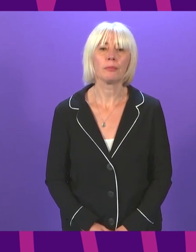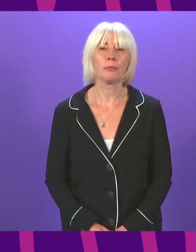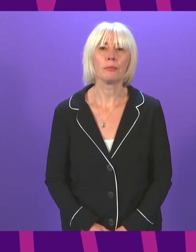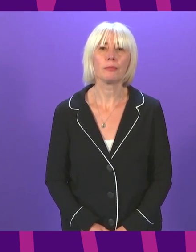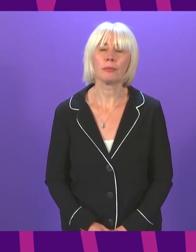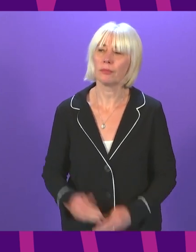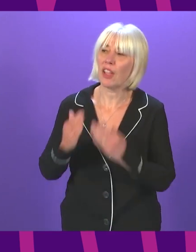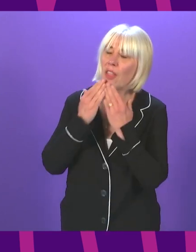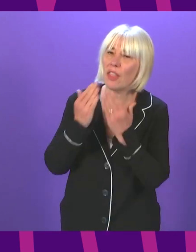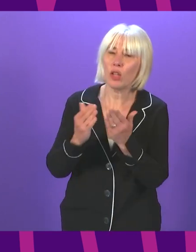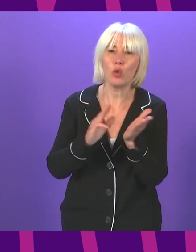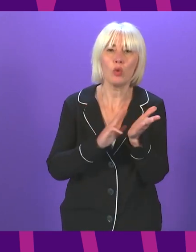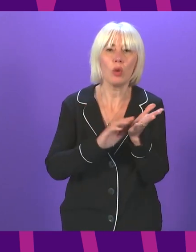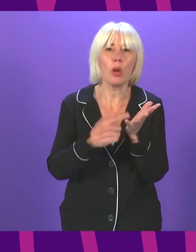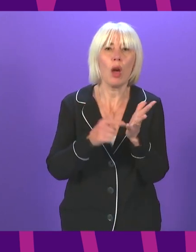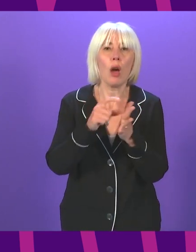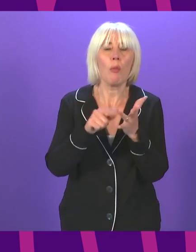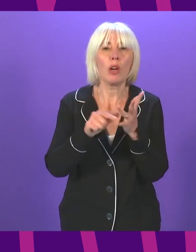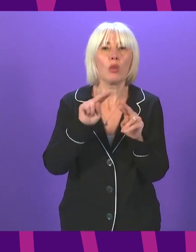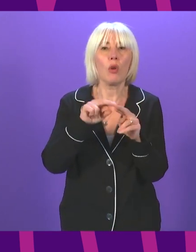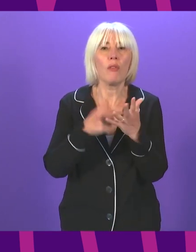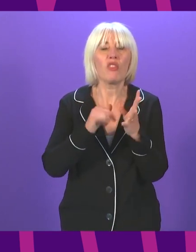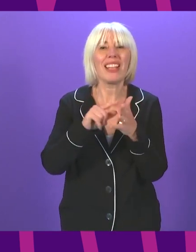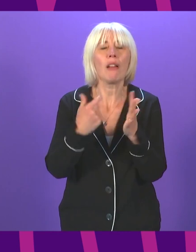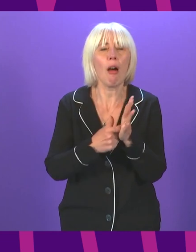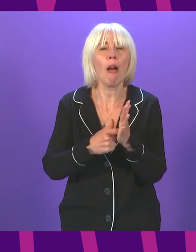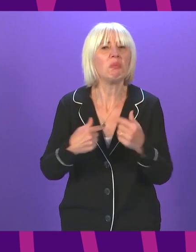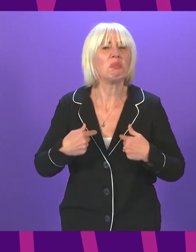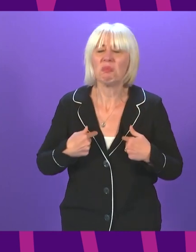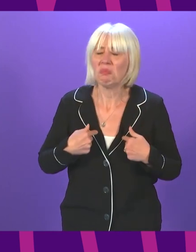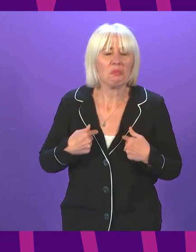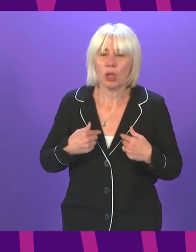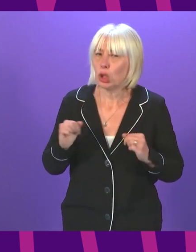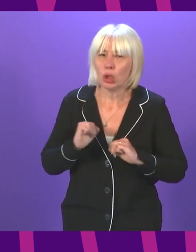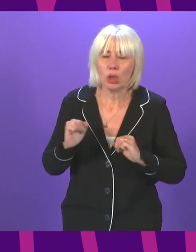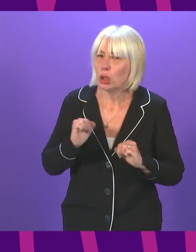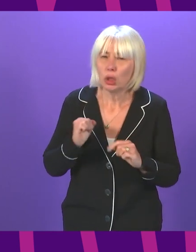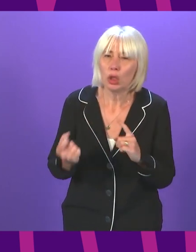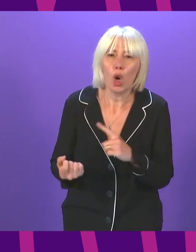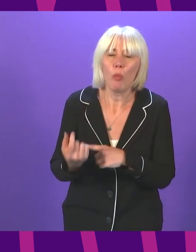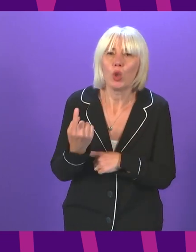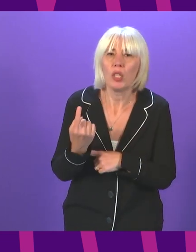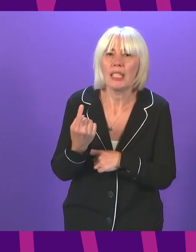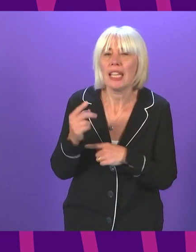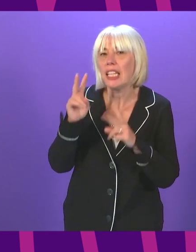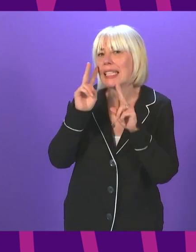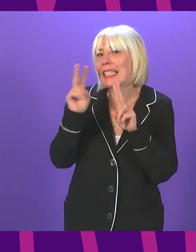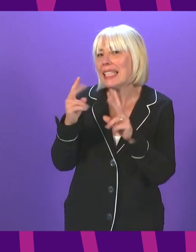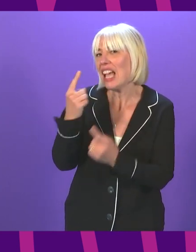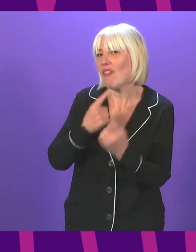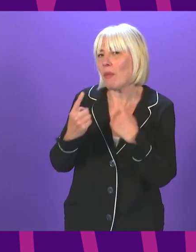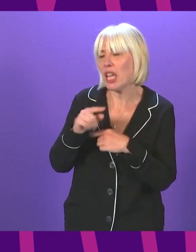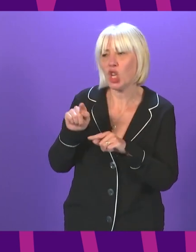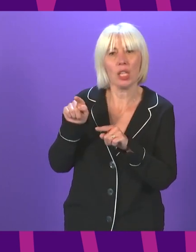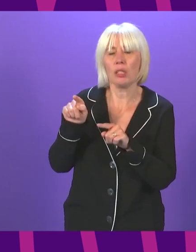I thank Murdo Fraser for his point of order. I have not had an opportunity to view the information to which